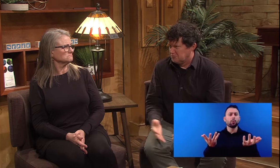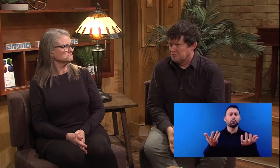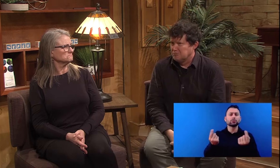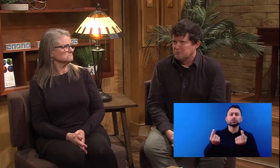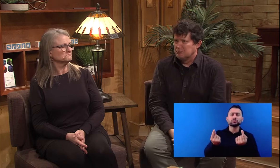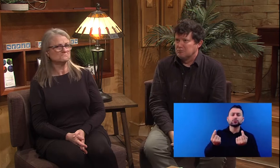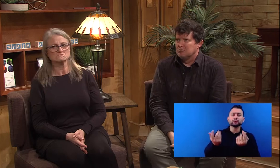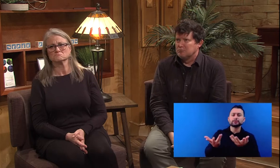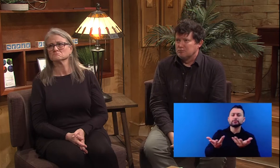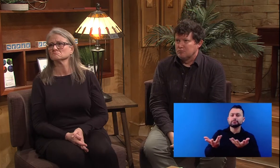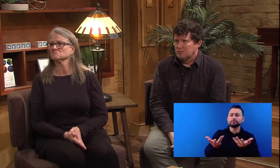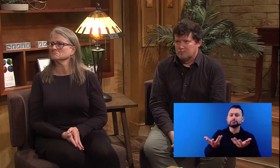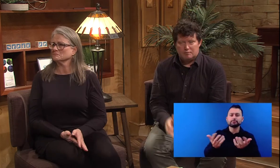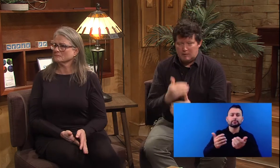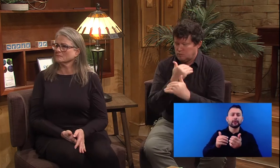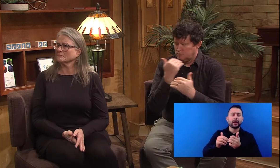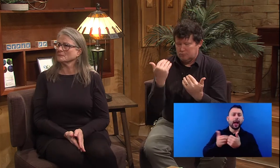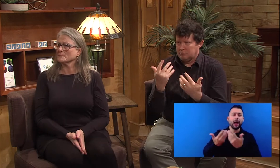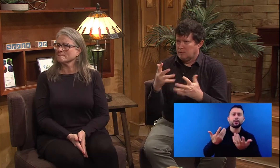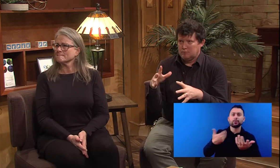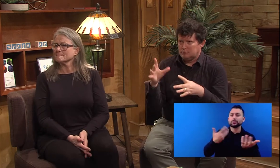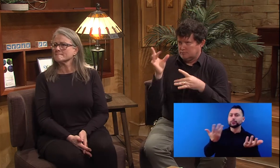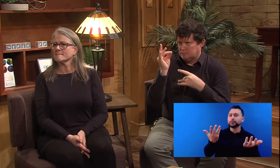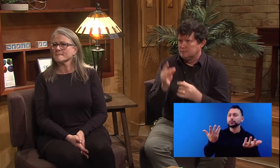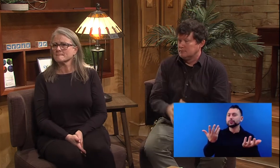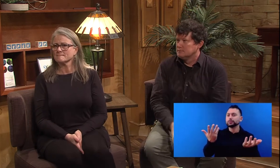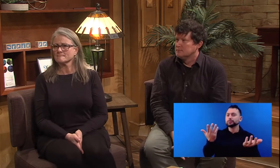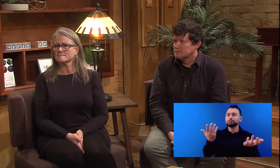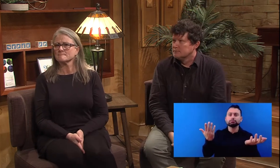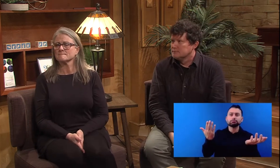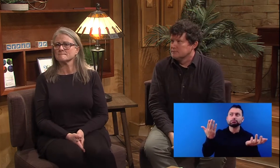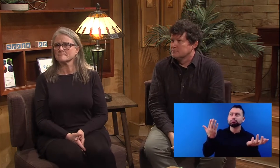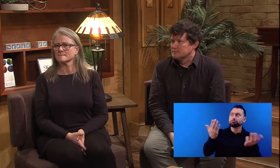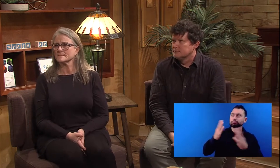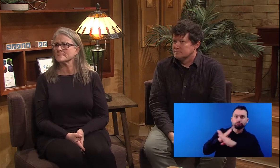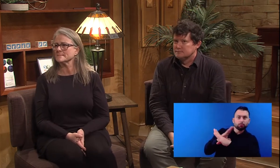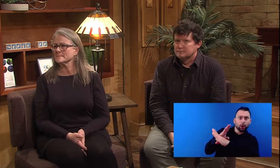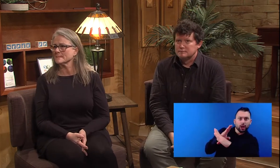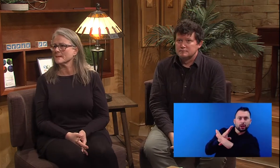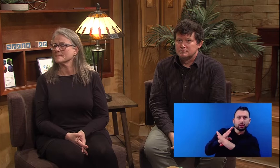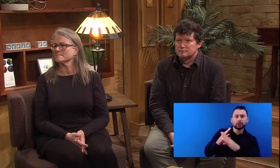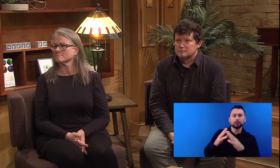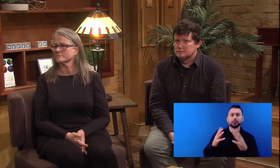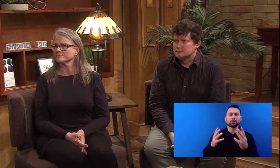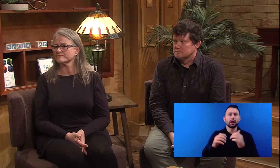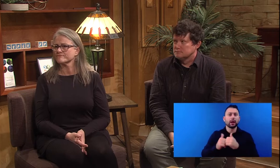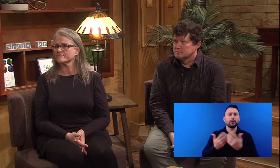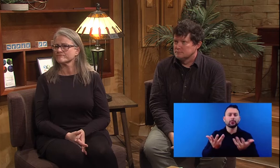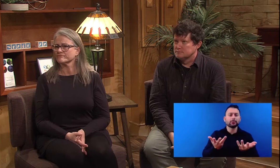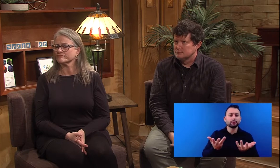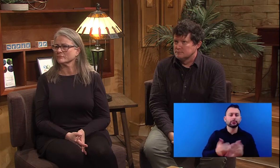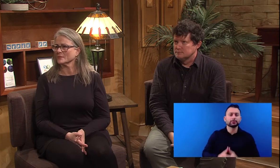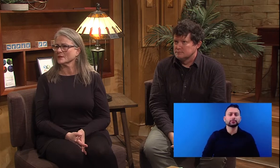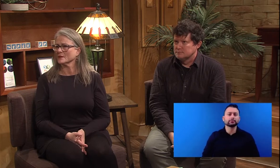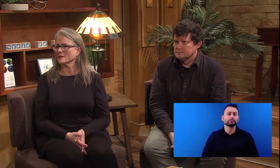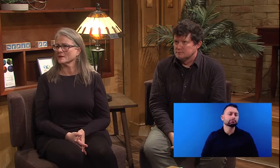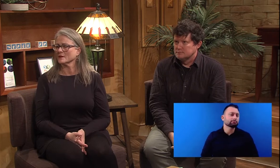I don't have Excuse me. Interpreter correction. I don't have HIV. How can I protect myself from